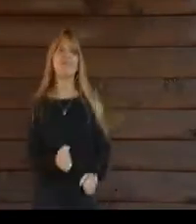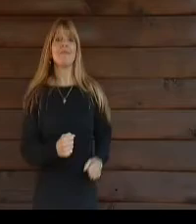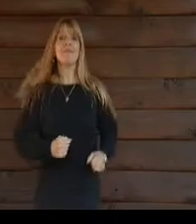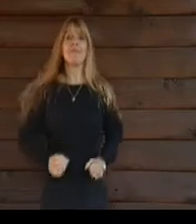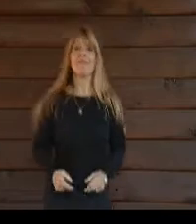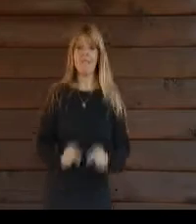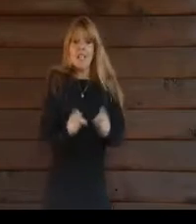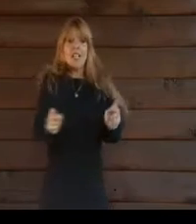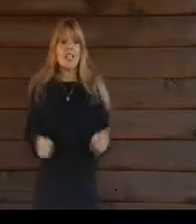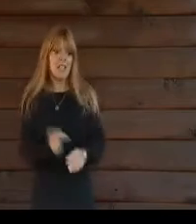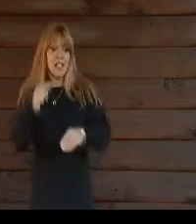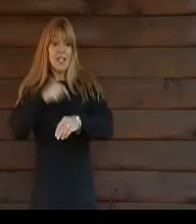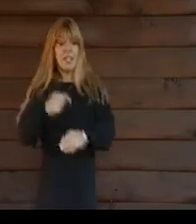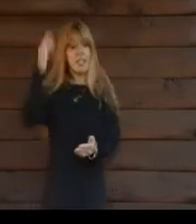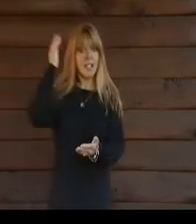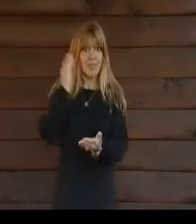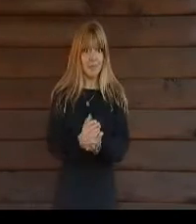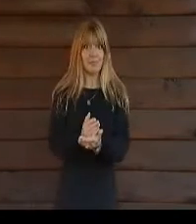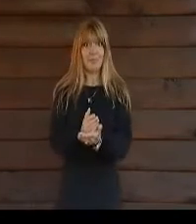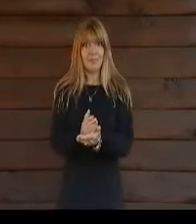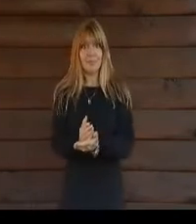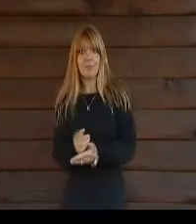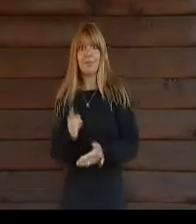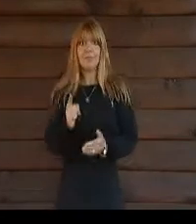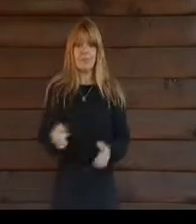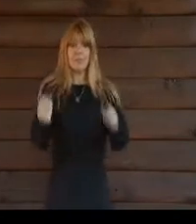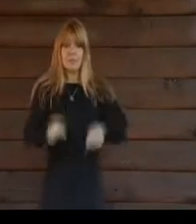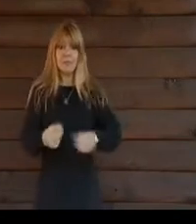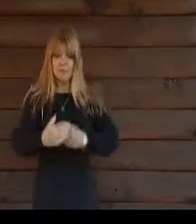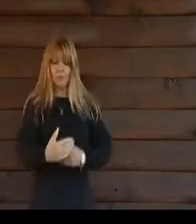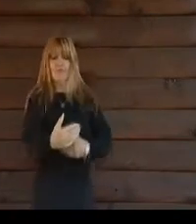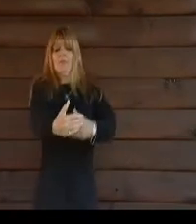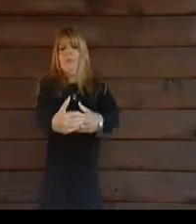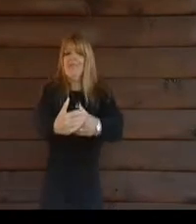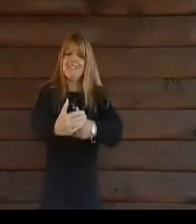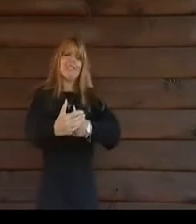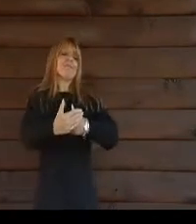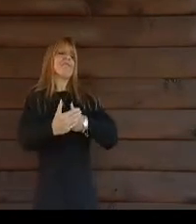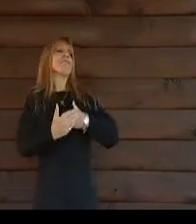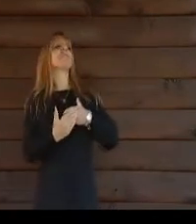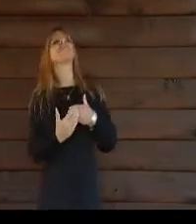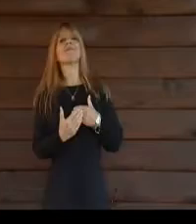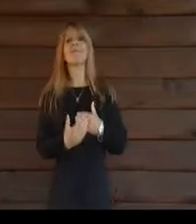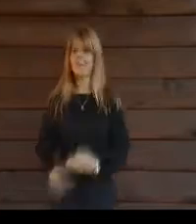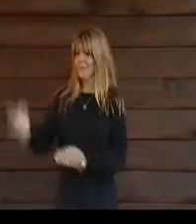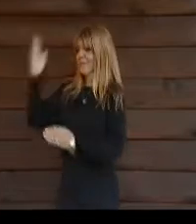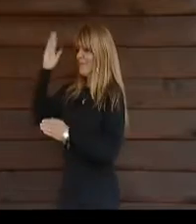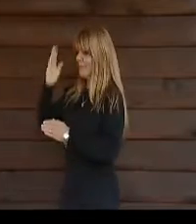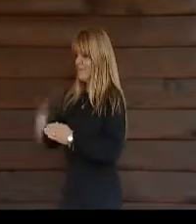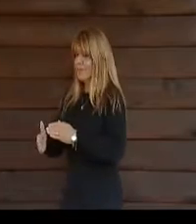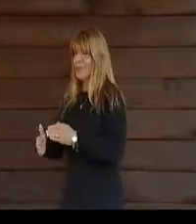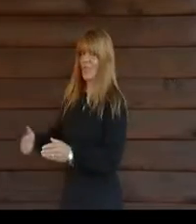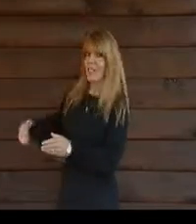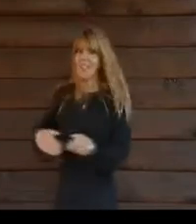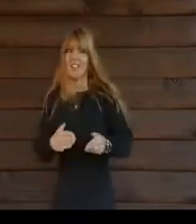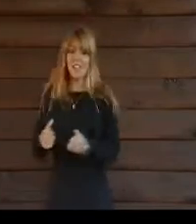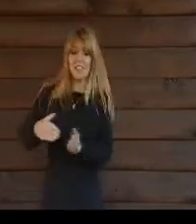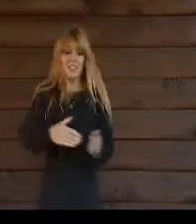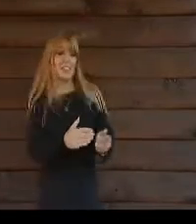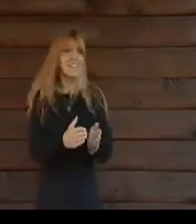It's work time, stand still And you can breathe your fill Down at the end of the road